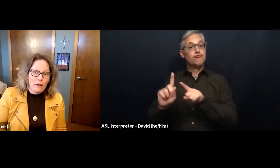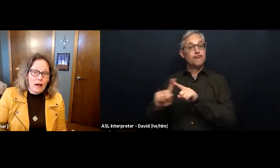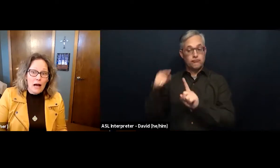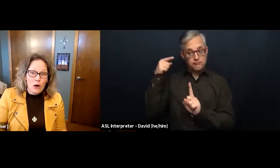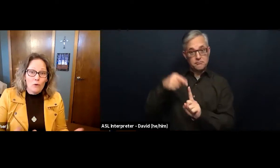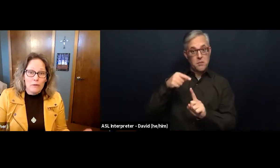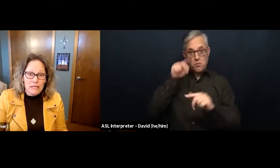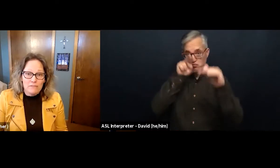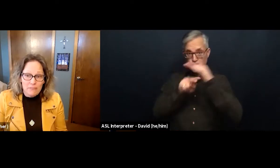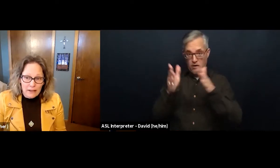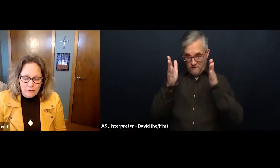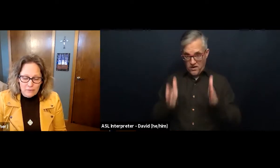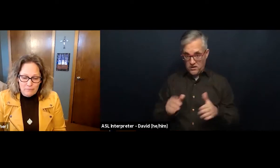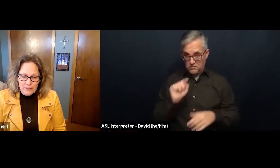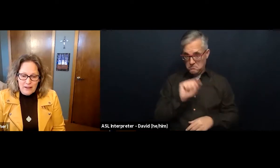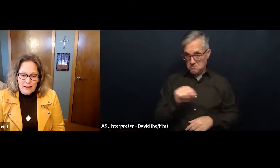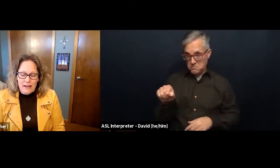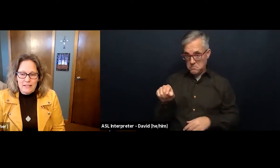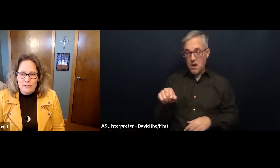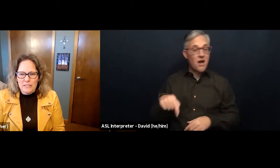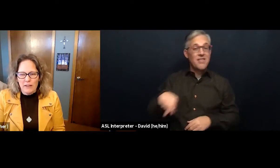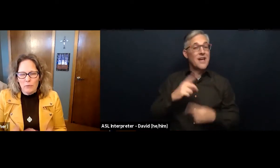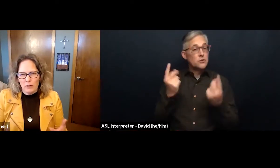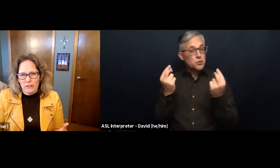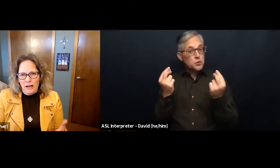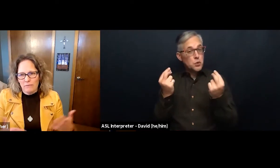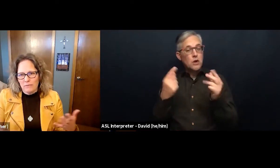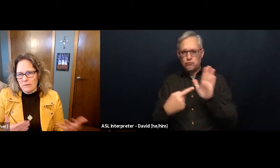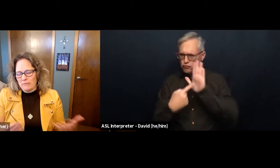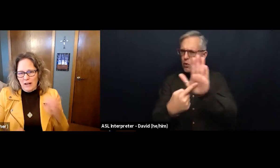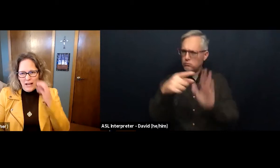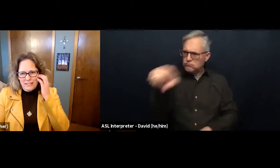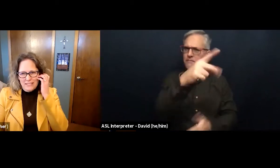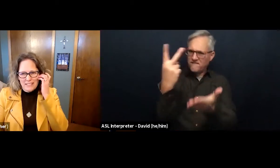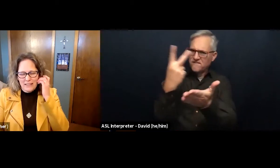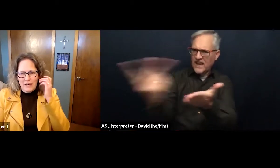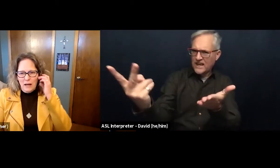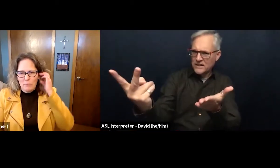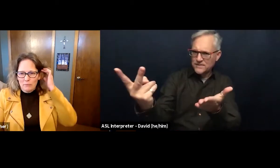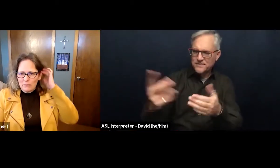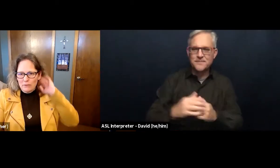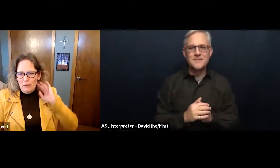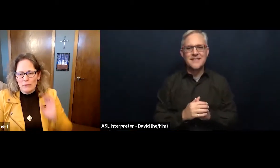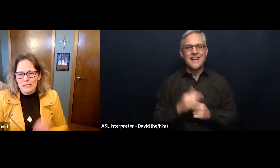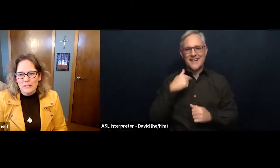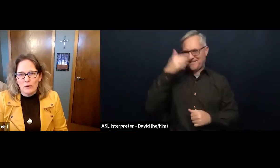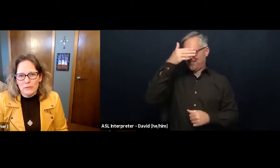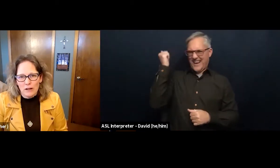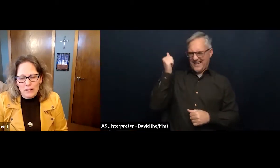how we fail. And so it's kind of important. I've forgotten to set that up. A couple weeks ago, it was All